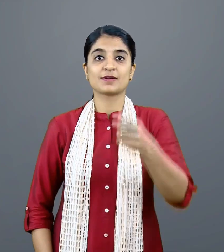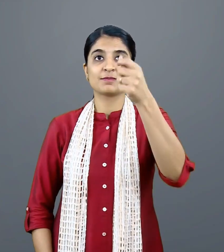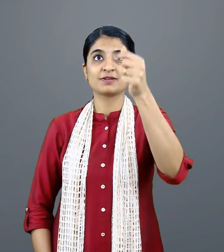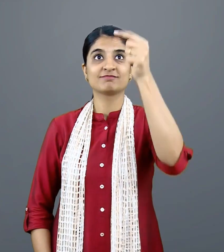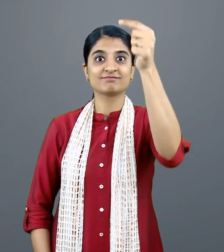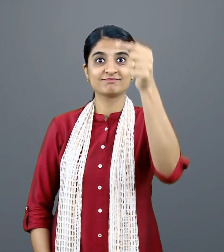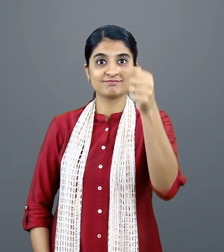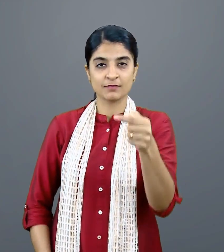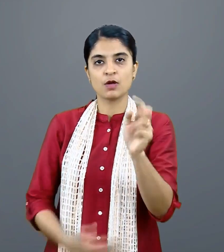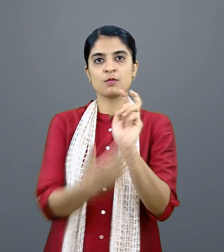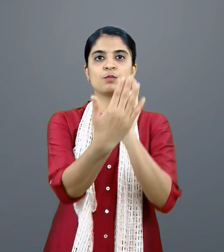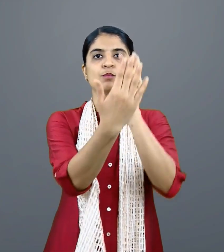Strike Price